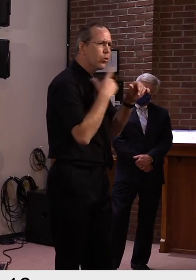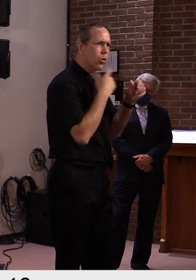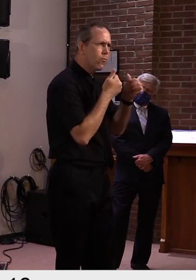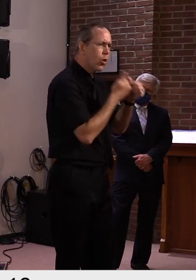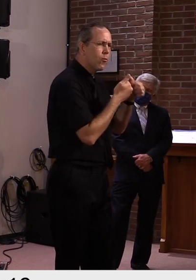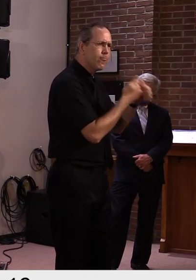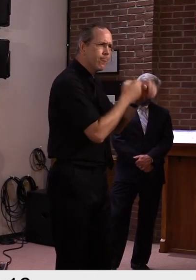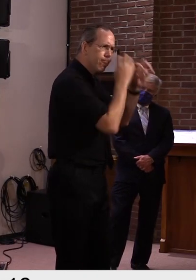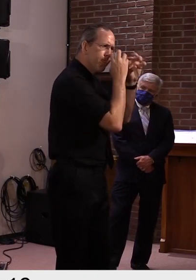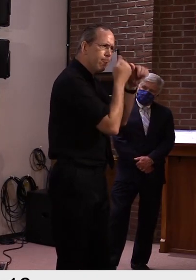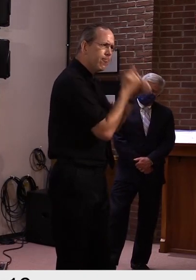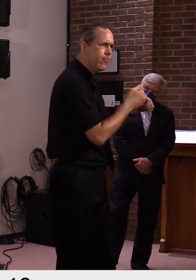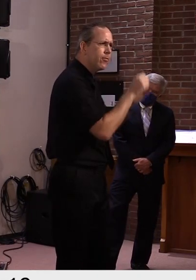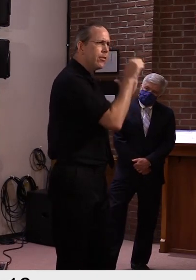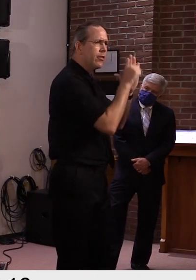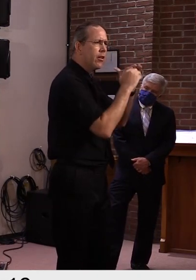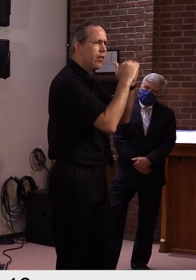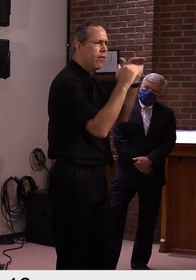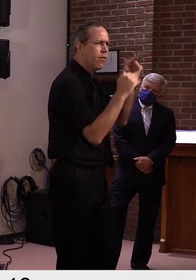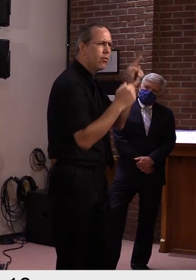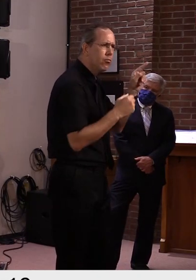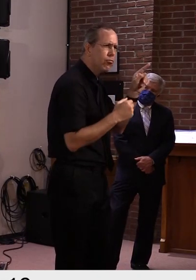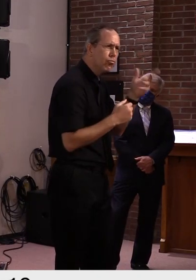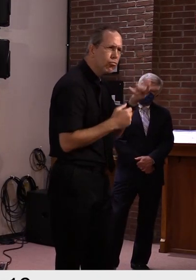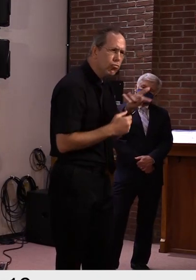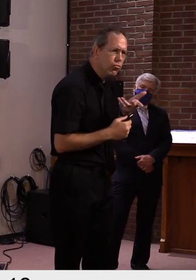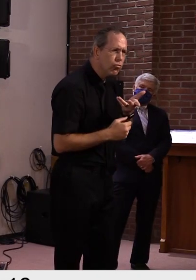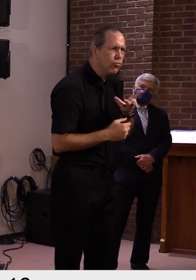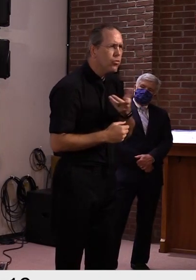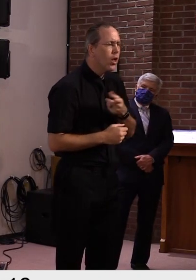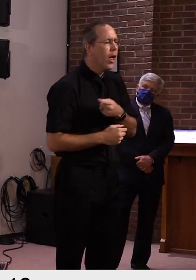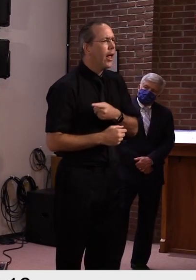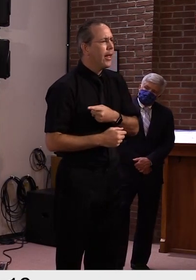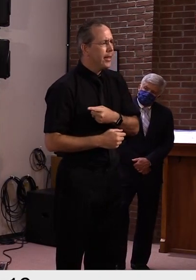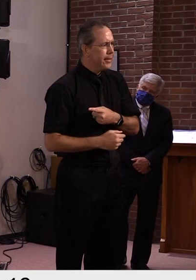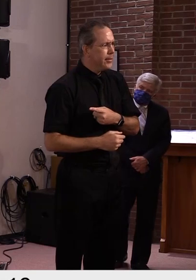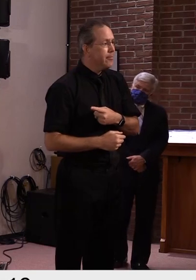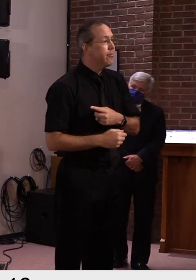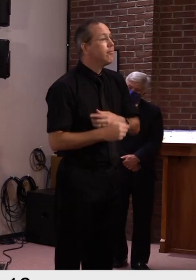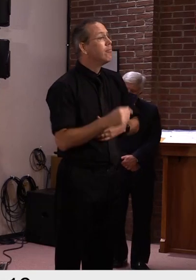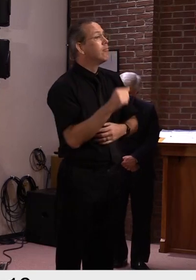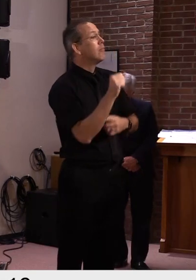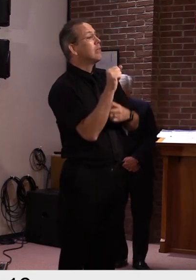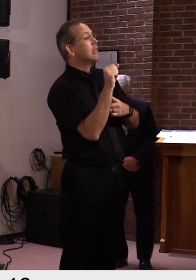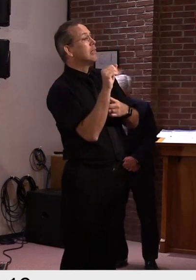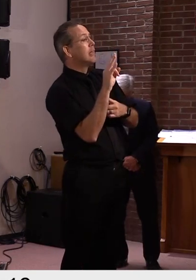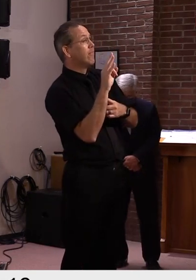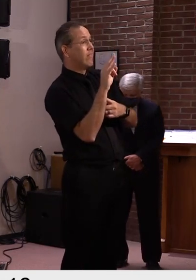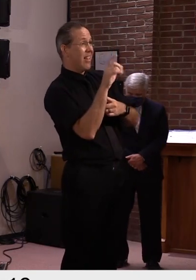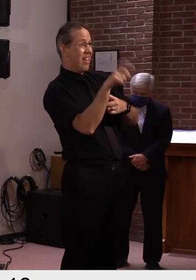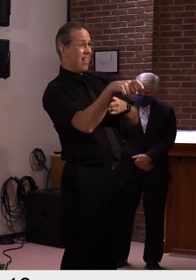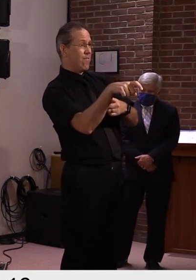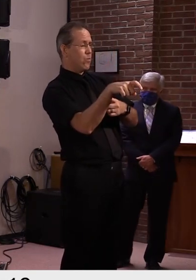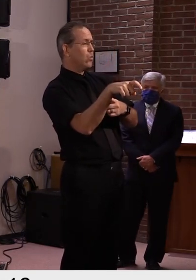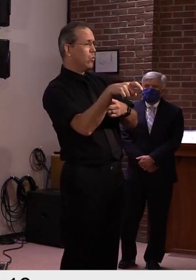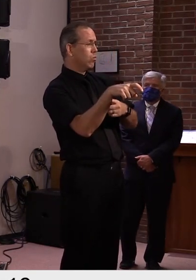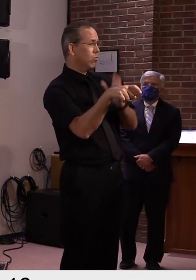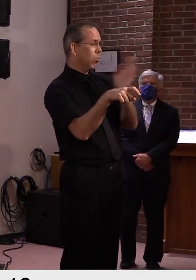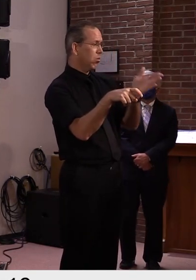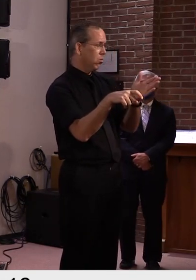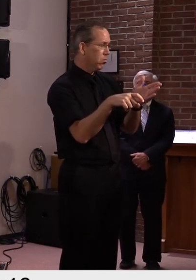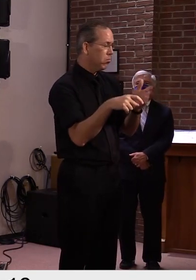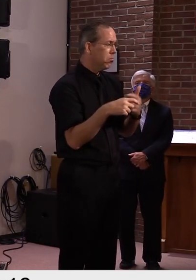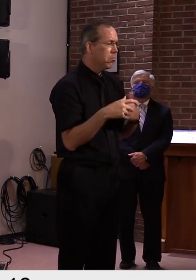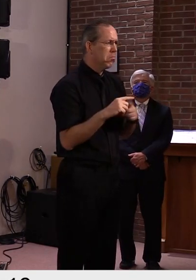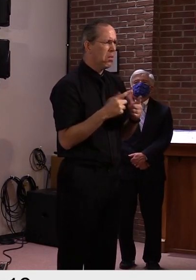last resort. I believe that we can get there. We have to allow for flexibility to